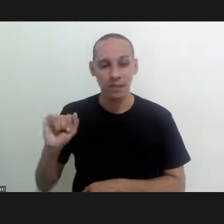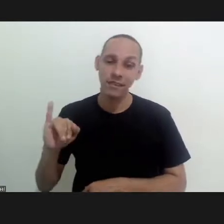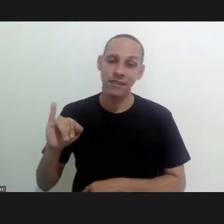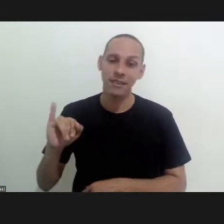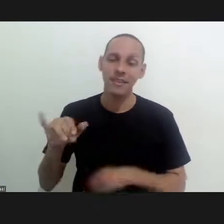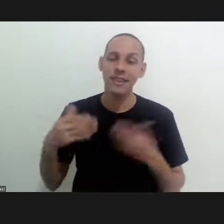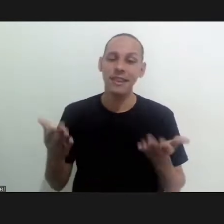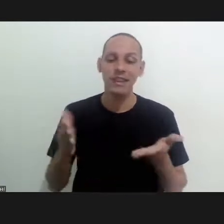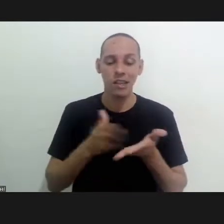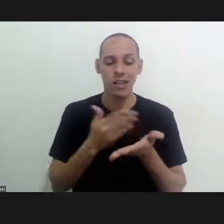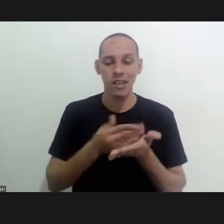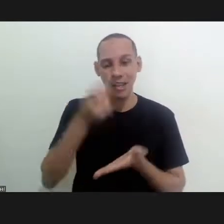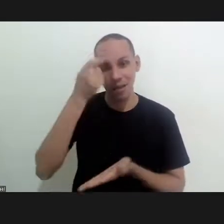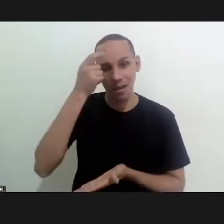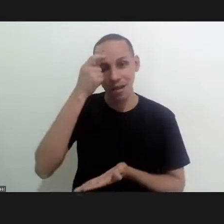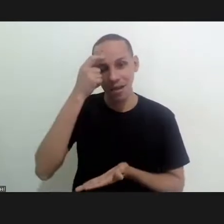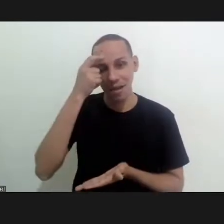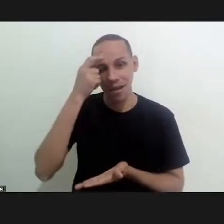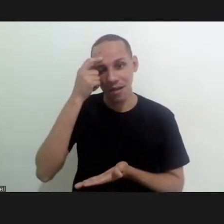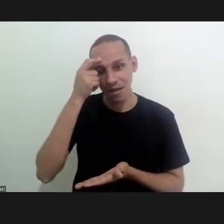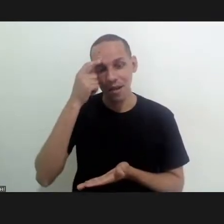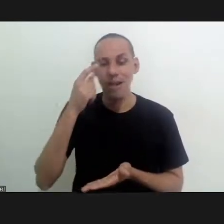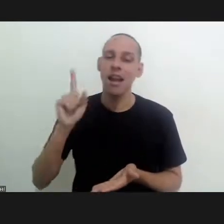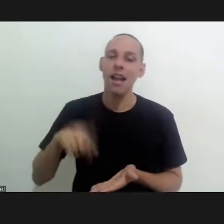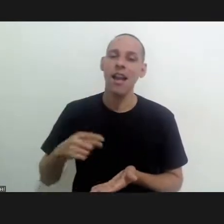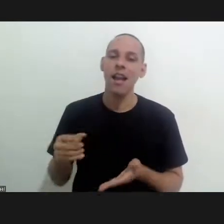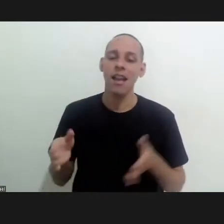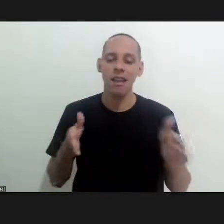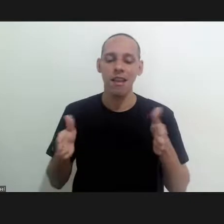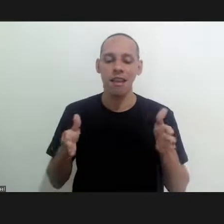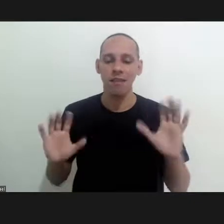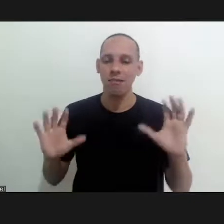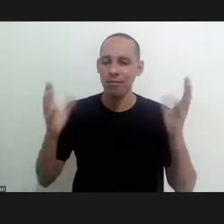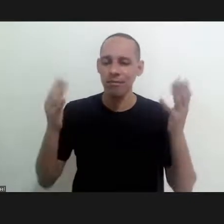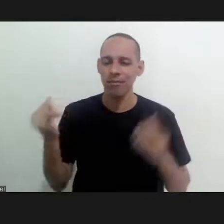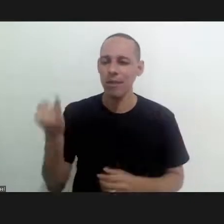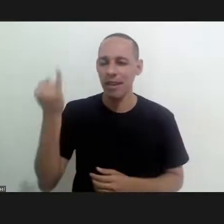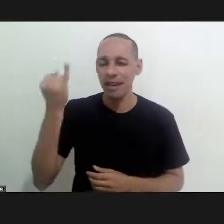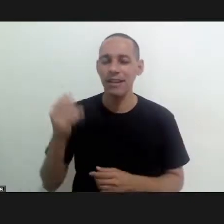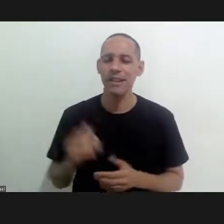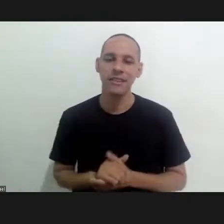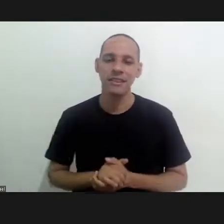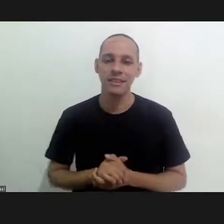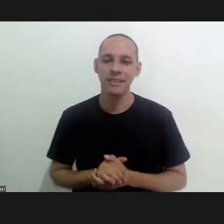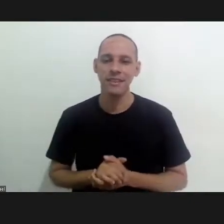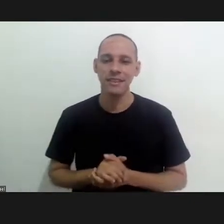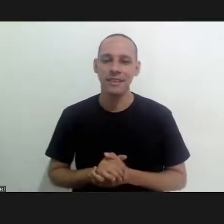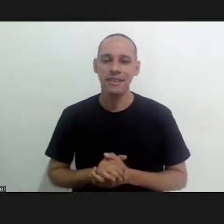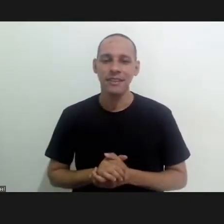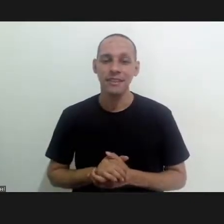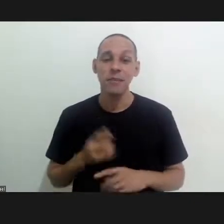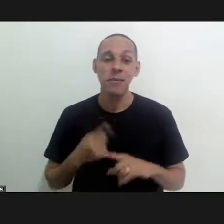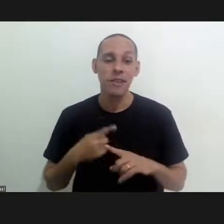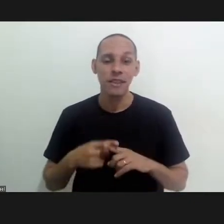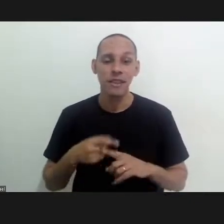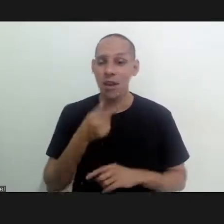history of the memoria's journal which is uh triggered